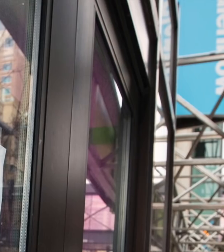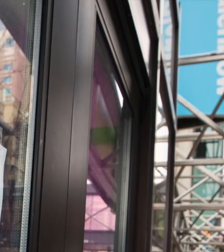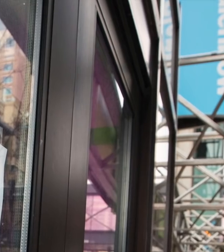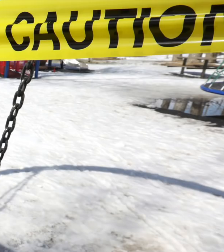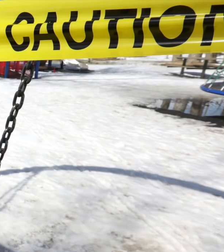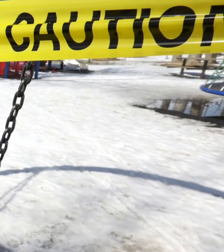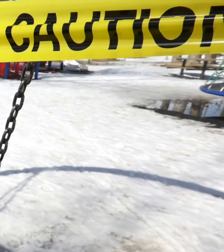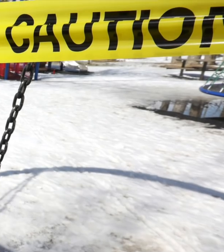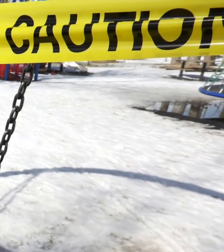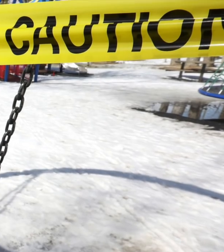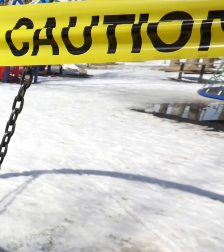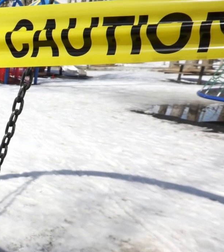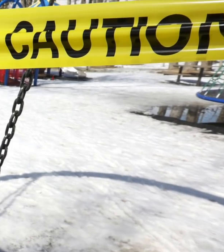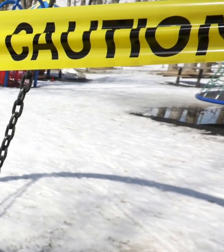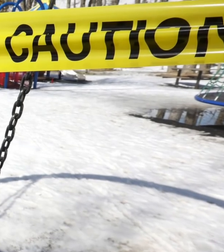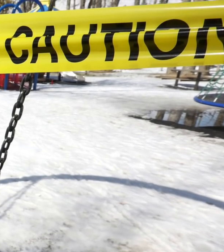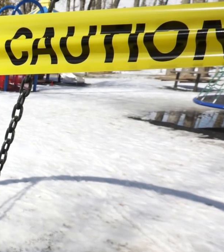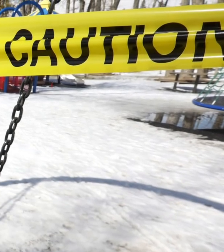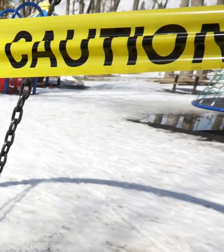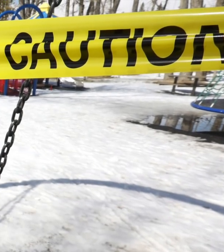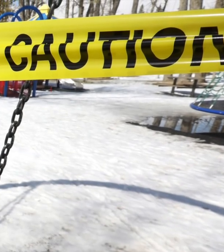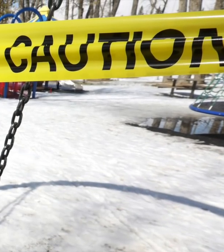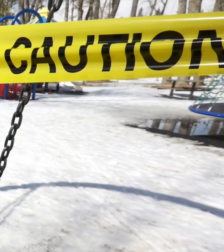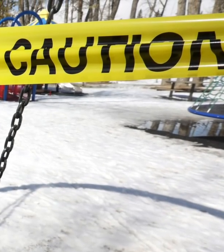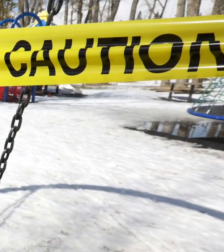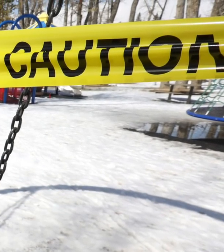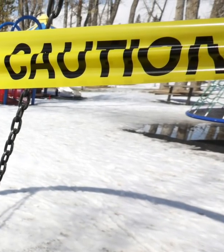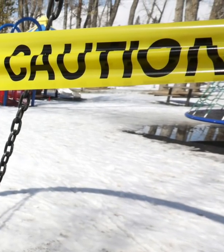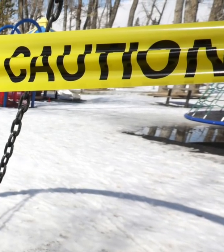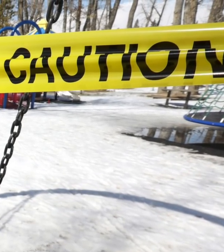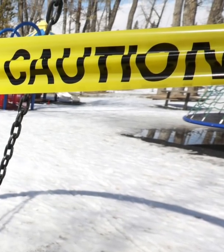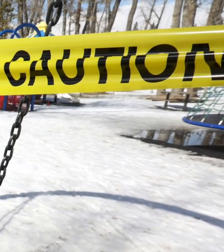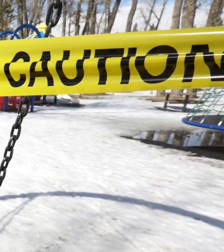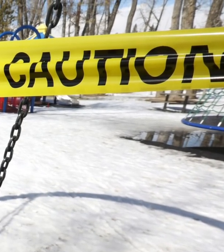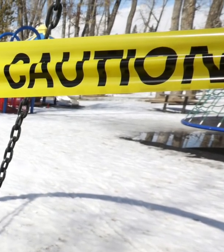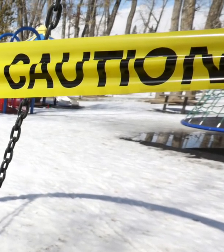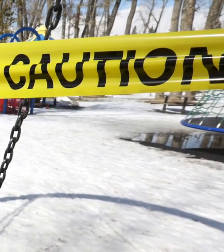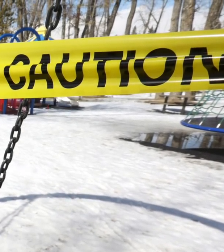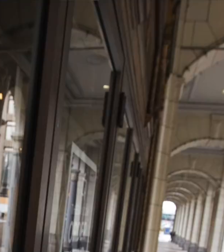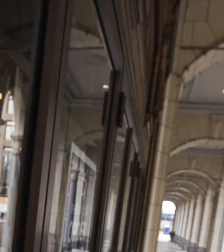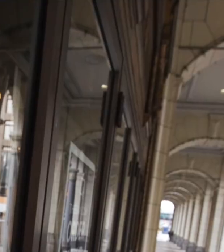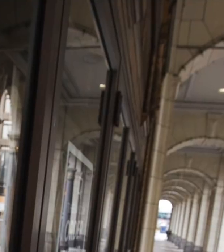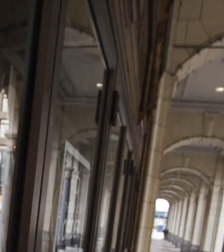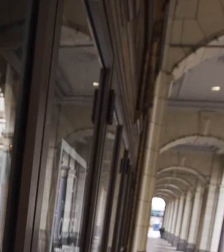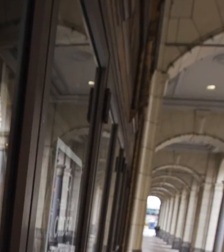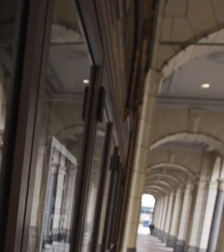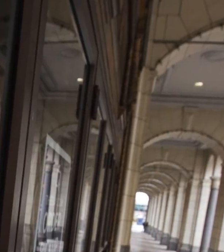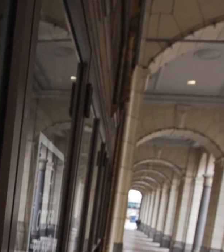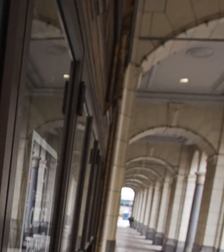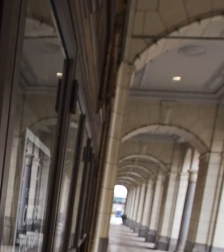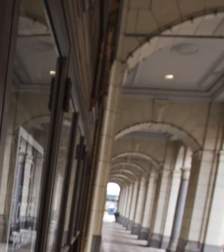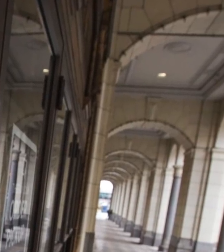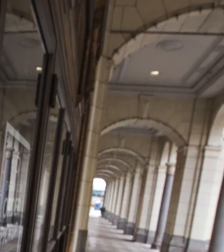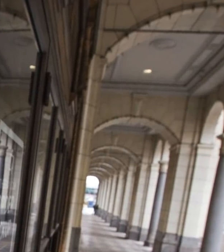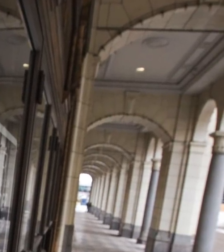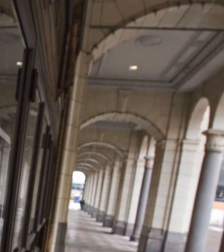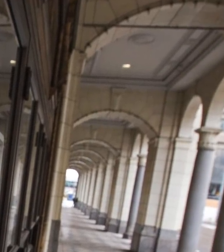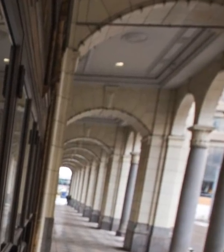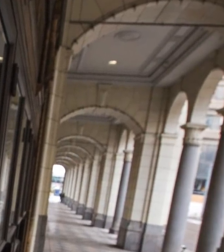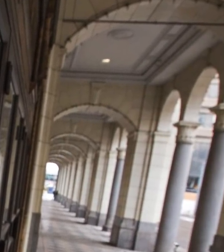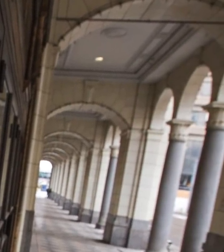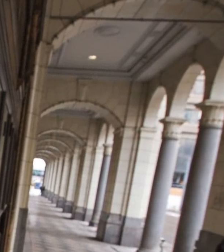and the limitations on restaurant capacity are all in service of this goal. We all need to take these measures seriously.